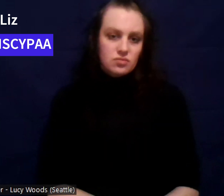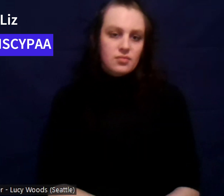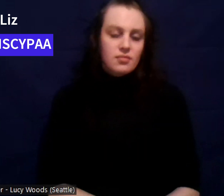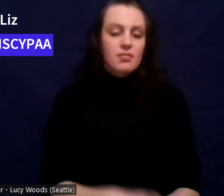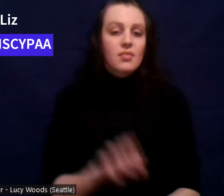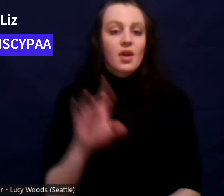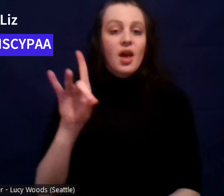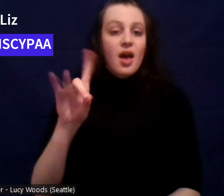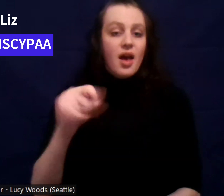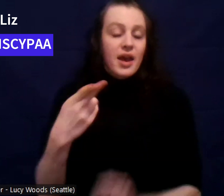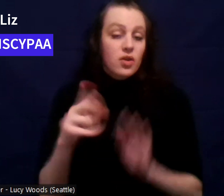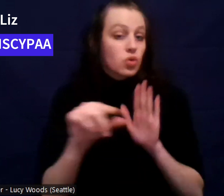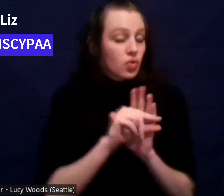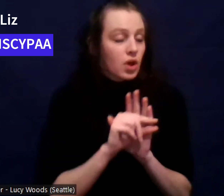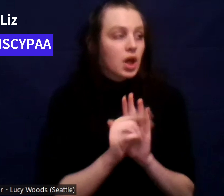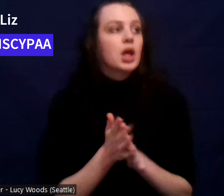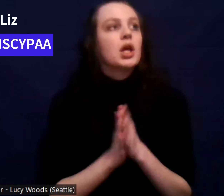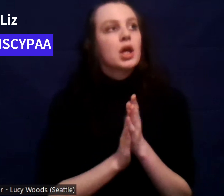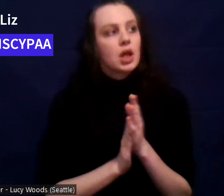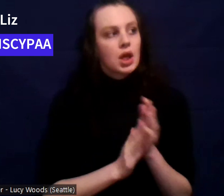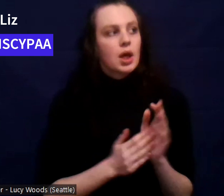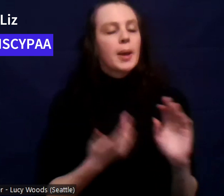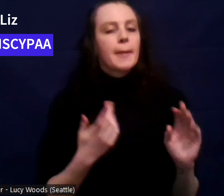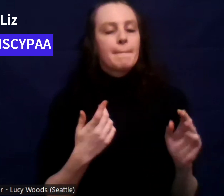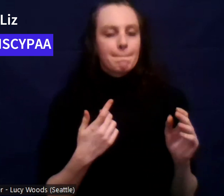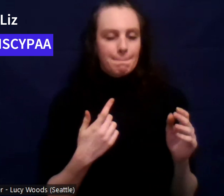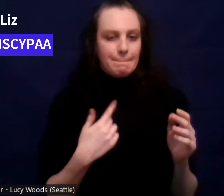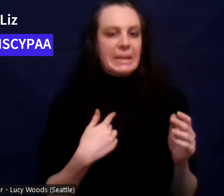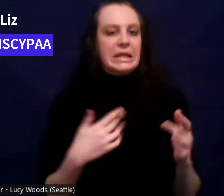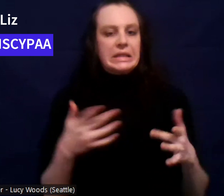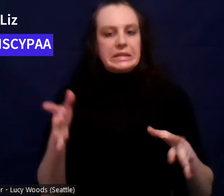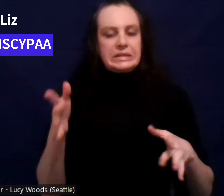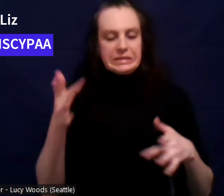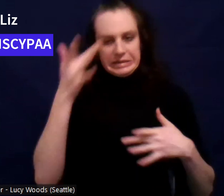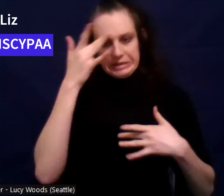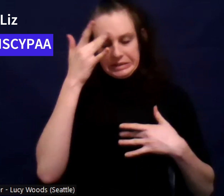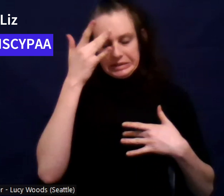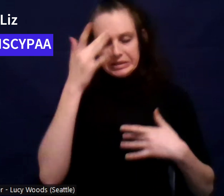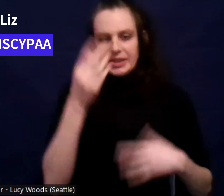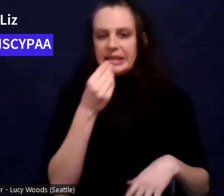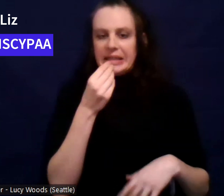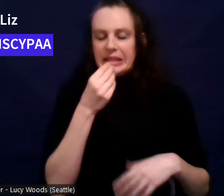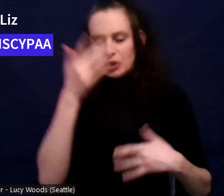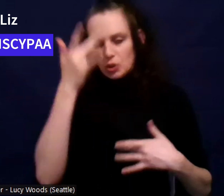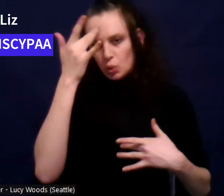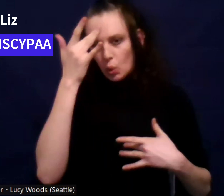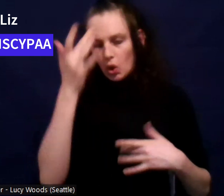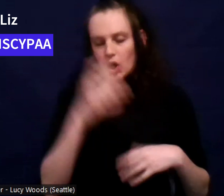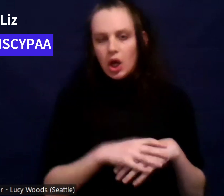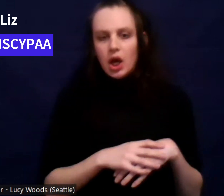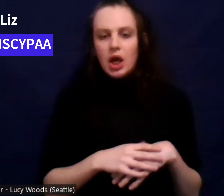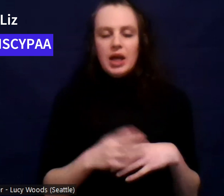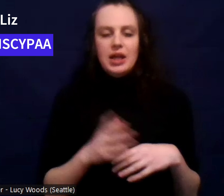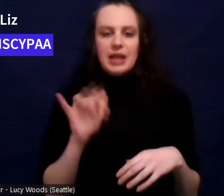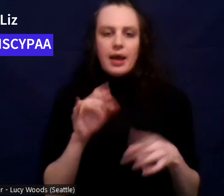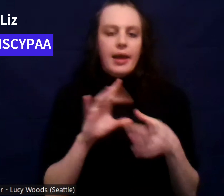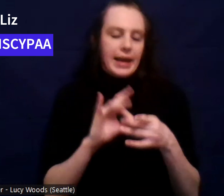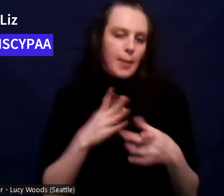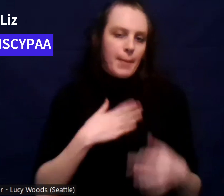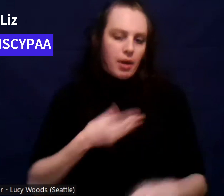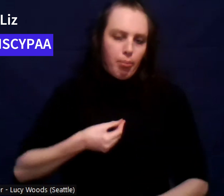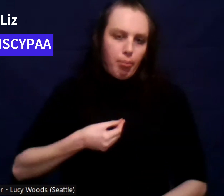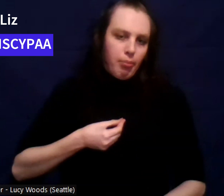grade, I developed an eating disorder, you know, that goes along with like my self-esteem issues, which I